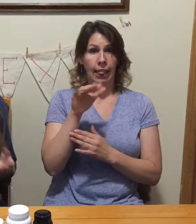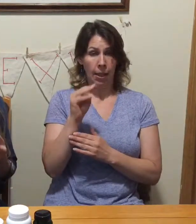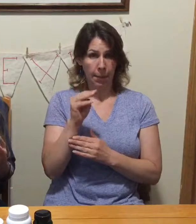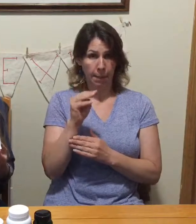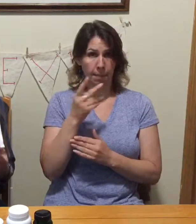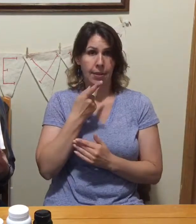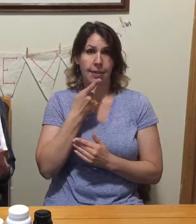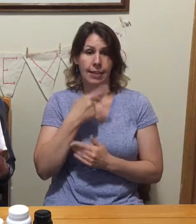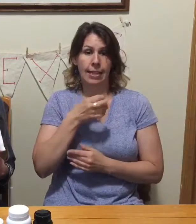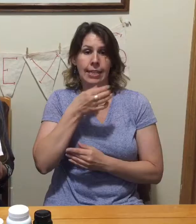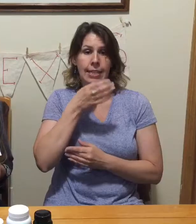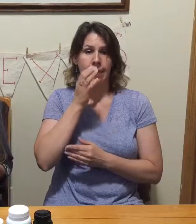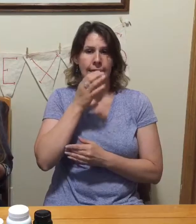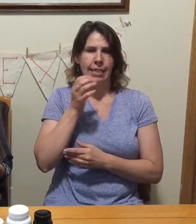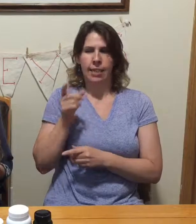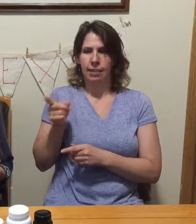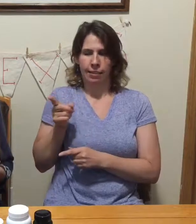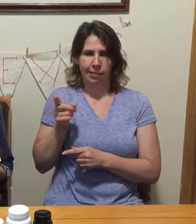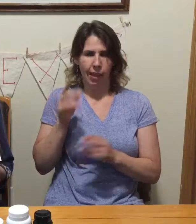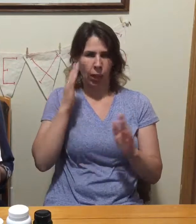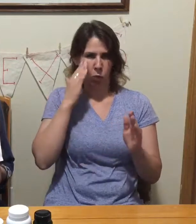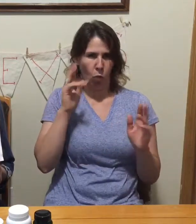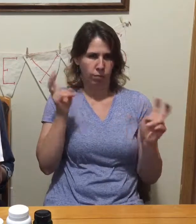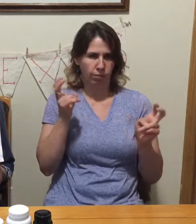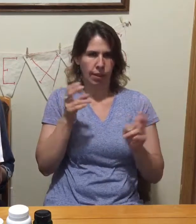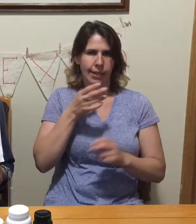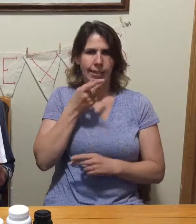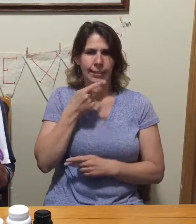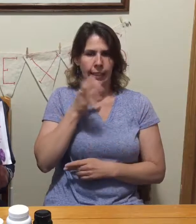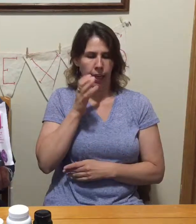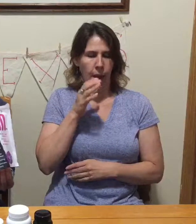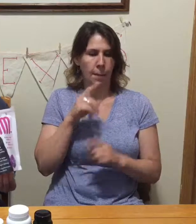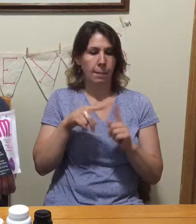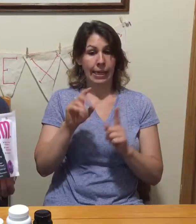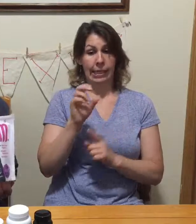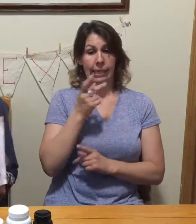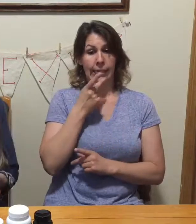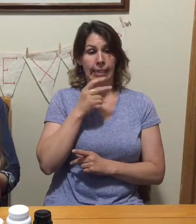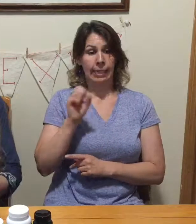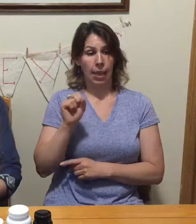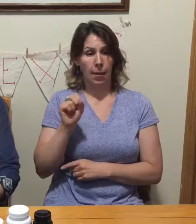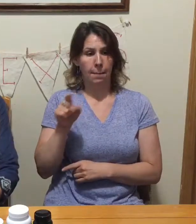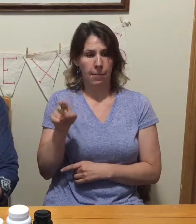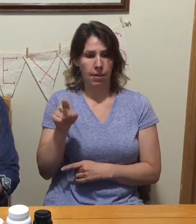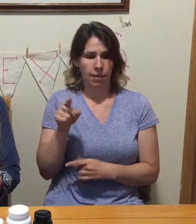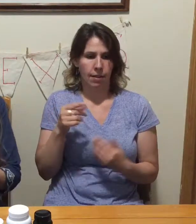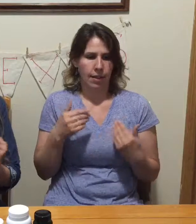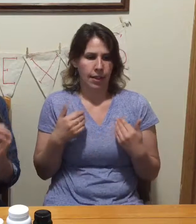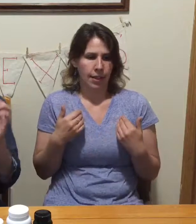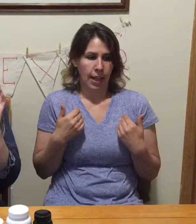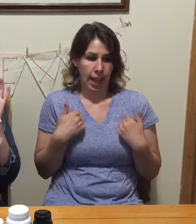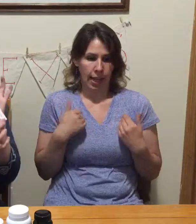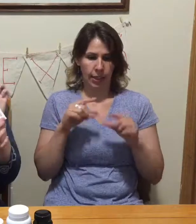Slim, also known as the Pink Drink, comes in a little packet like this.